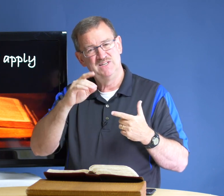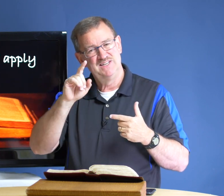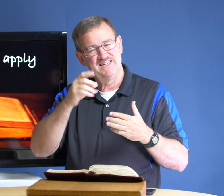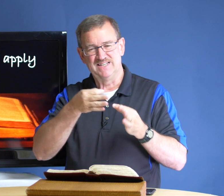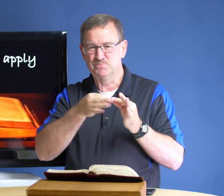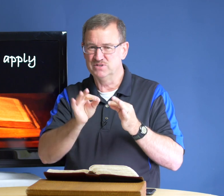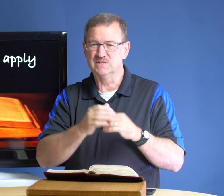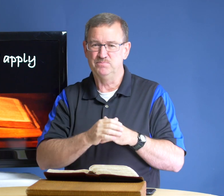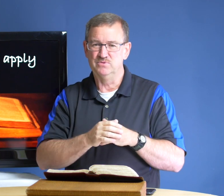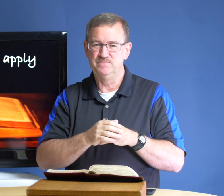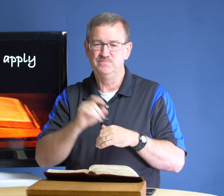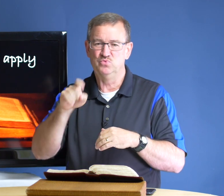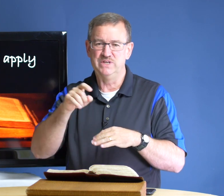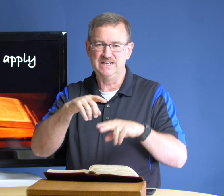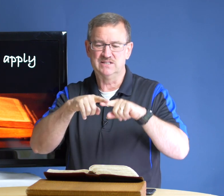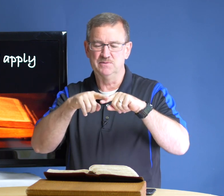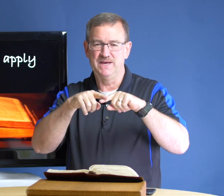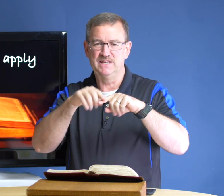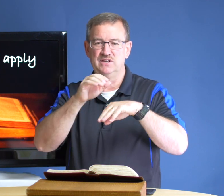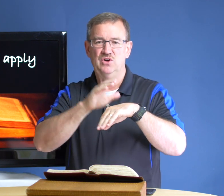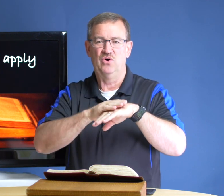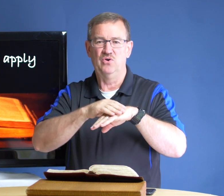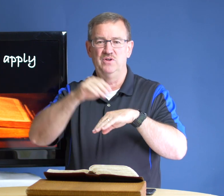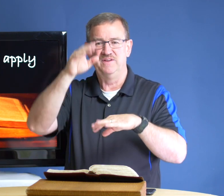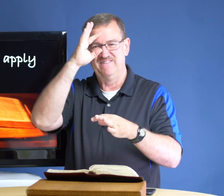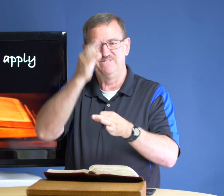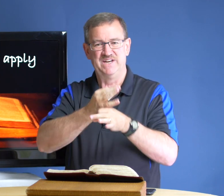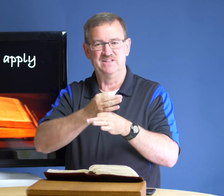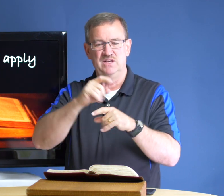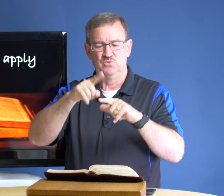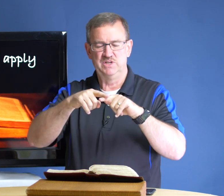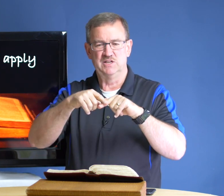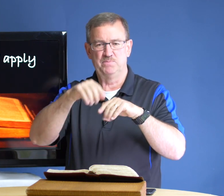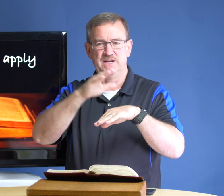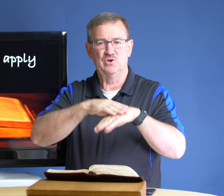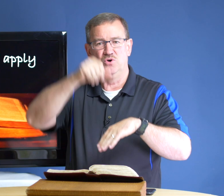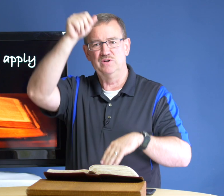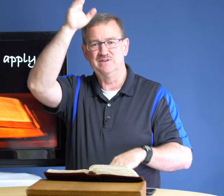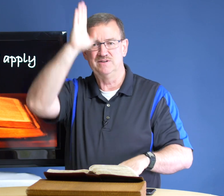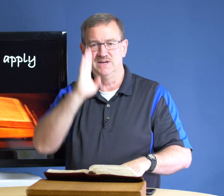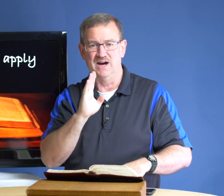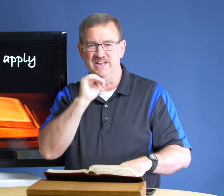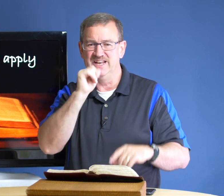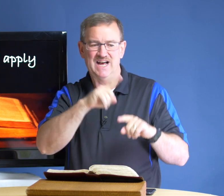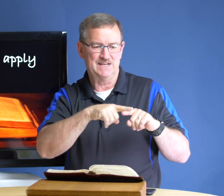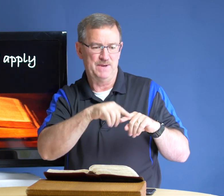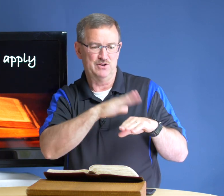it's pretty simple we need to depend on faith we need to depend on god and not depend